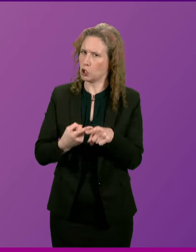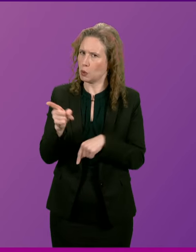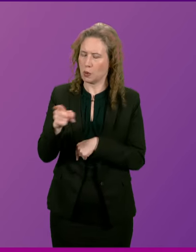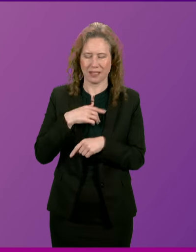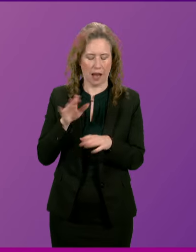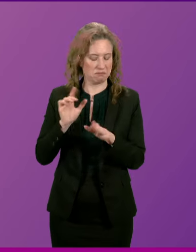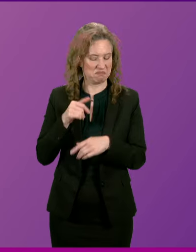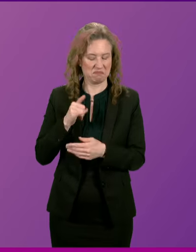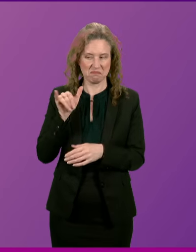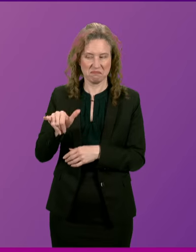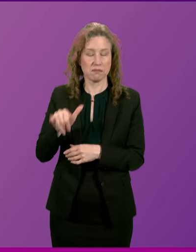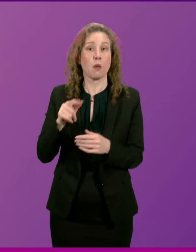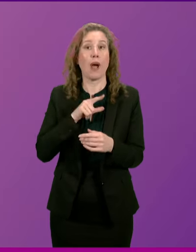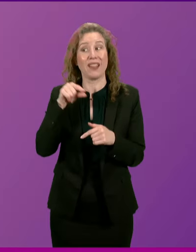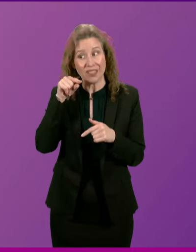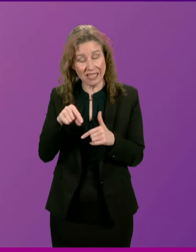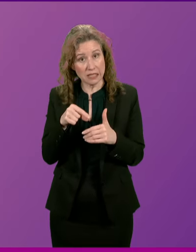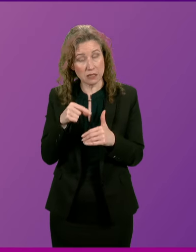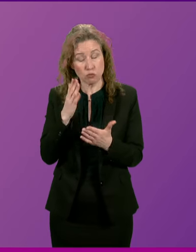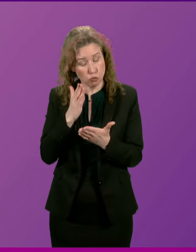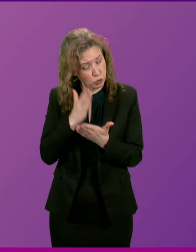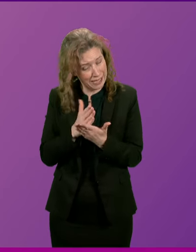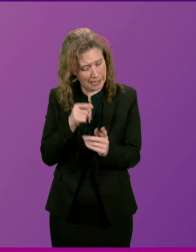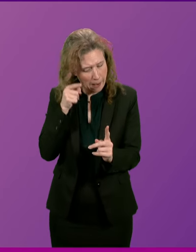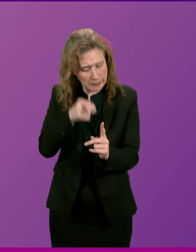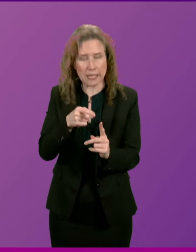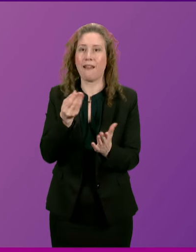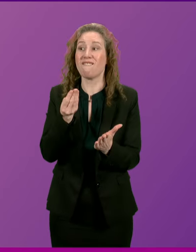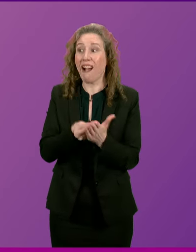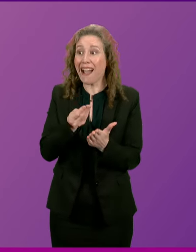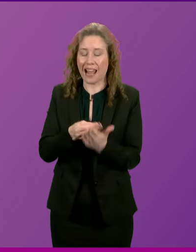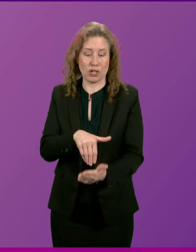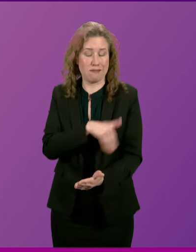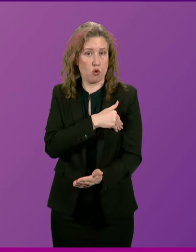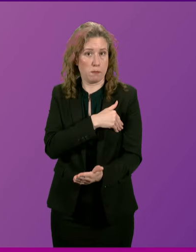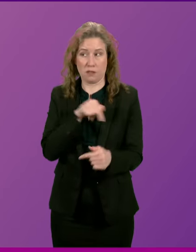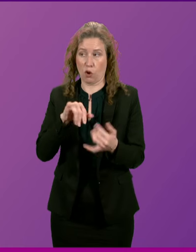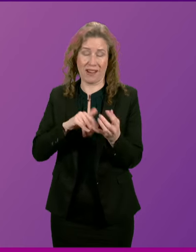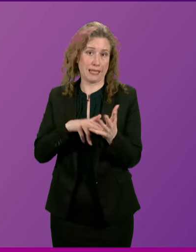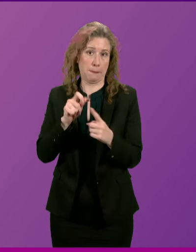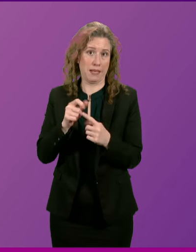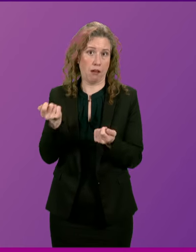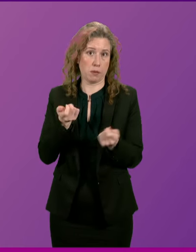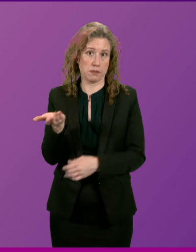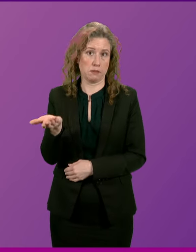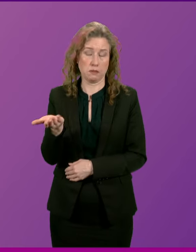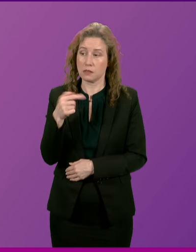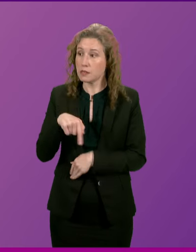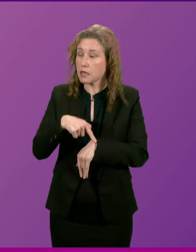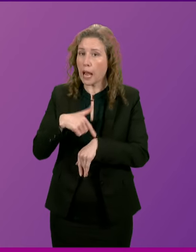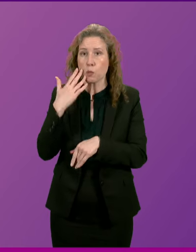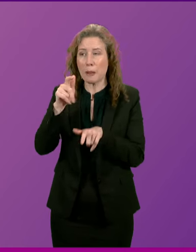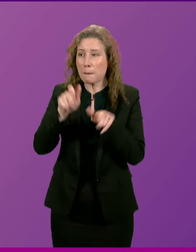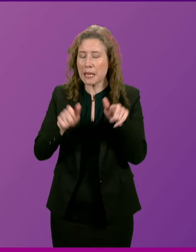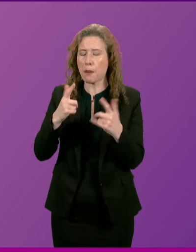one second. Because this comes down to the financial incompetence of this SNP government. At a time when